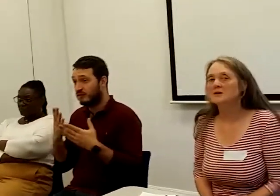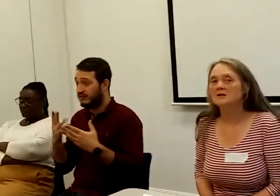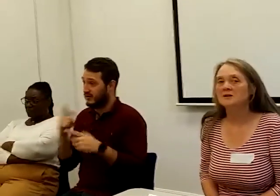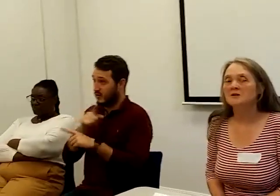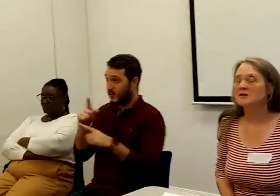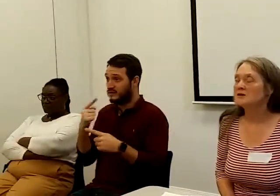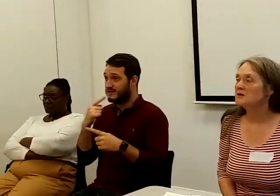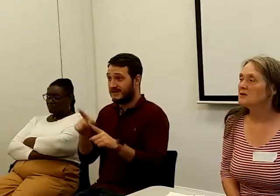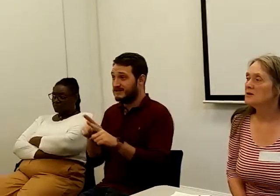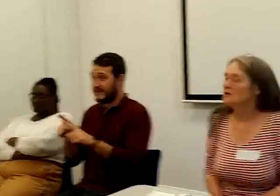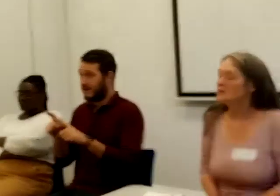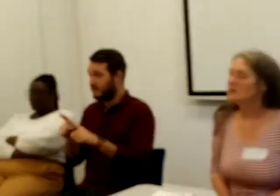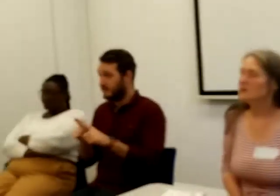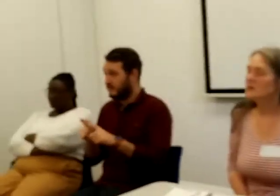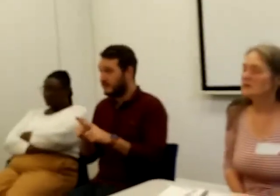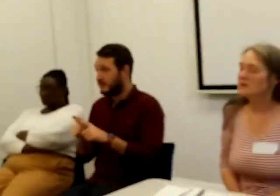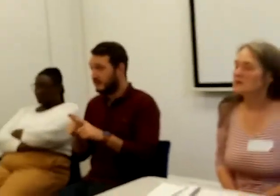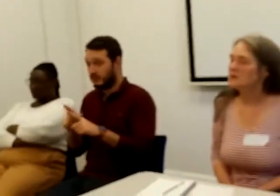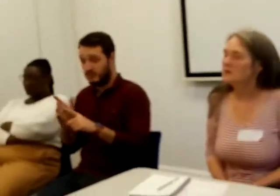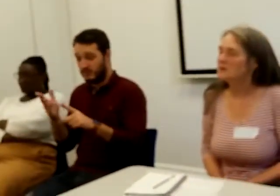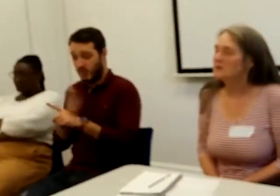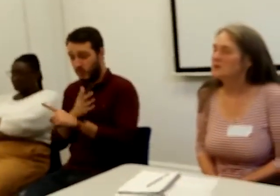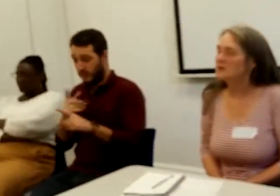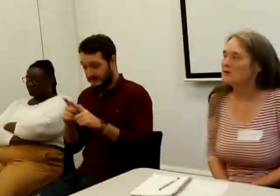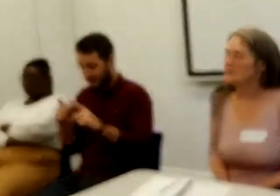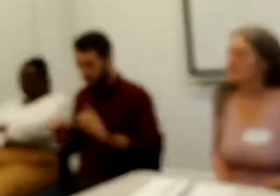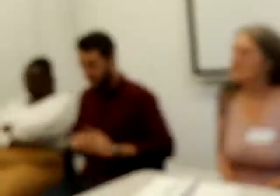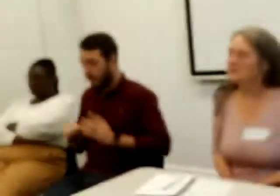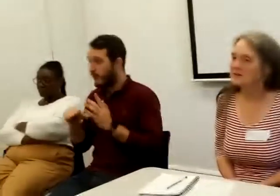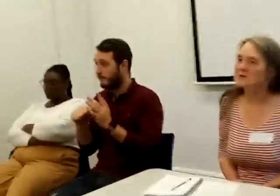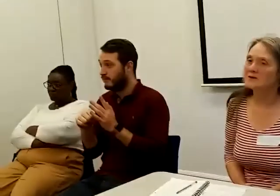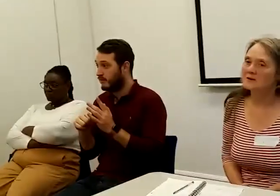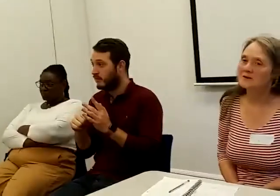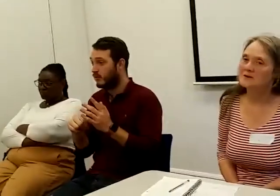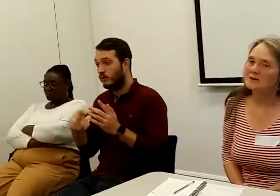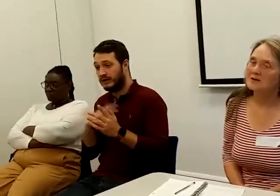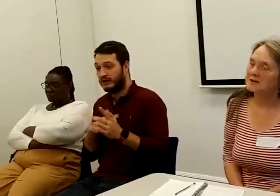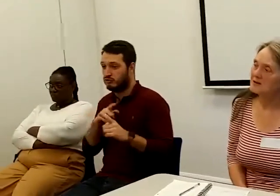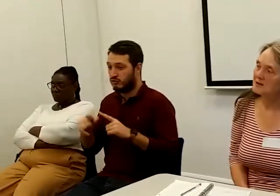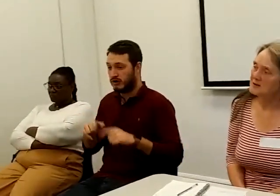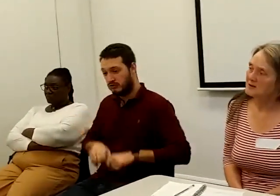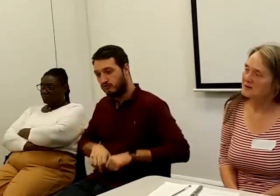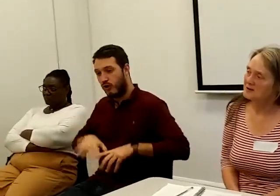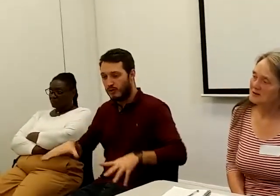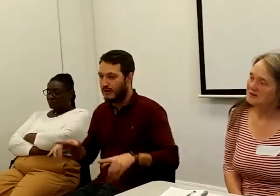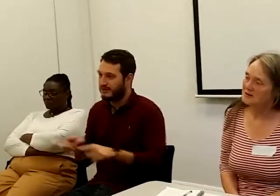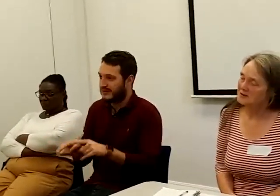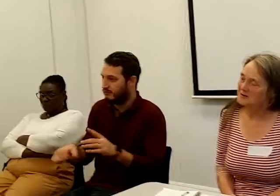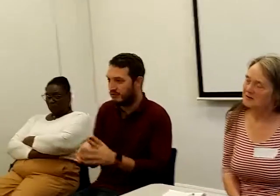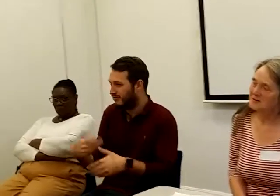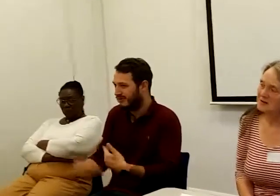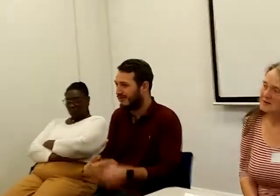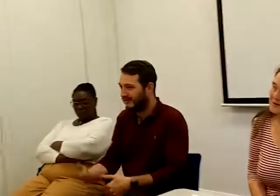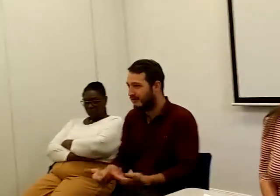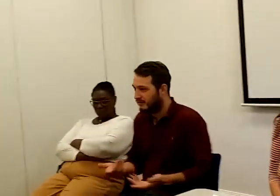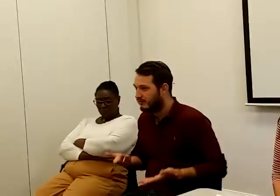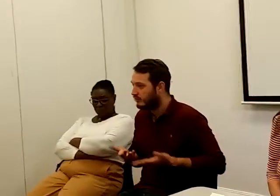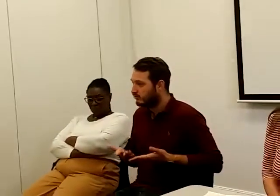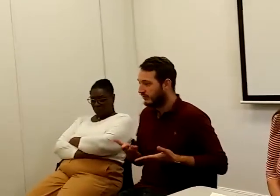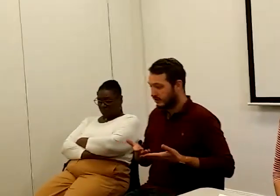is the underlying principles are good, but we need to roll out while the difficulties are dealt with. But